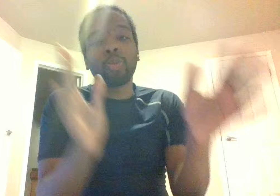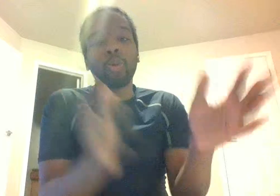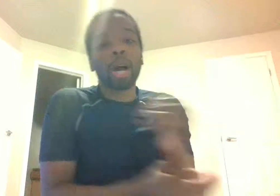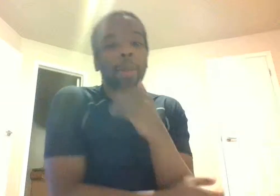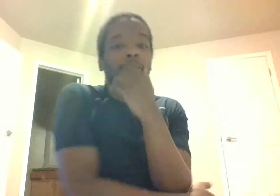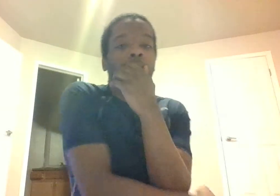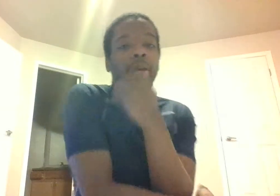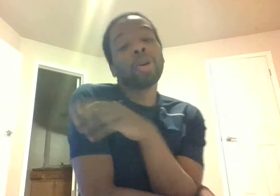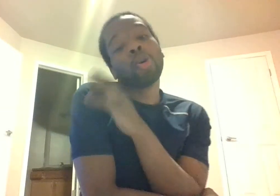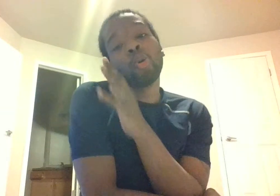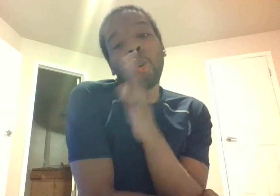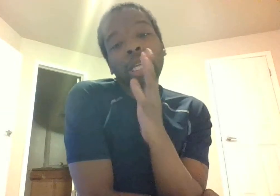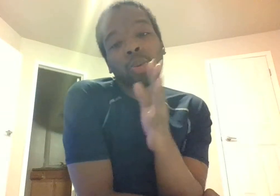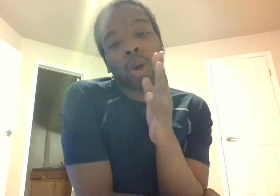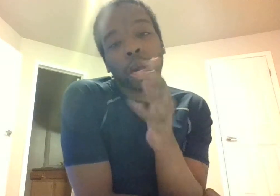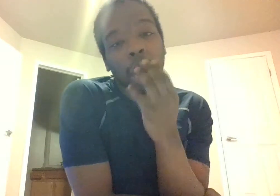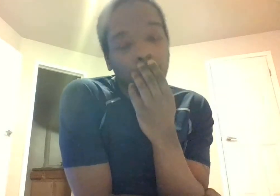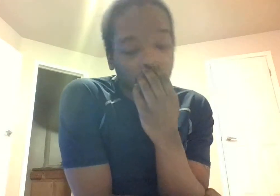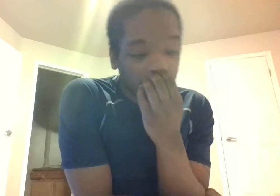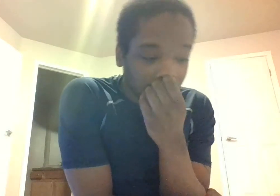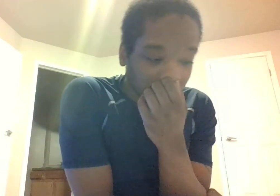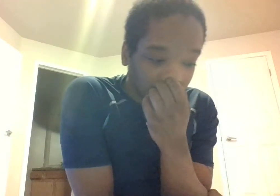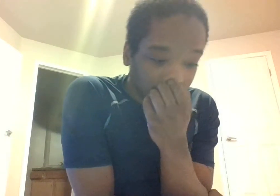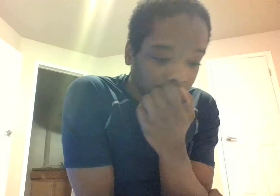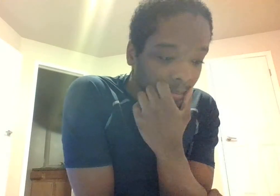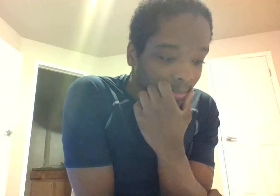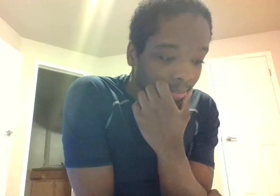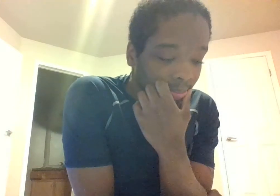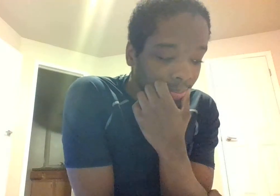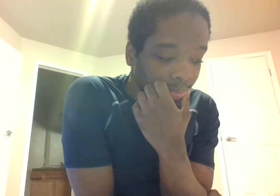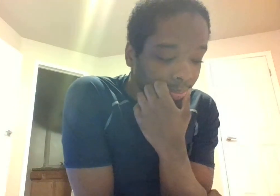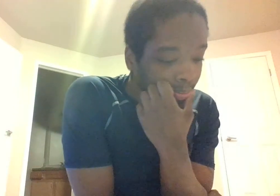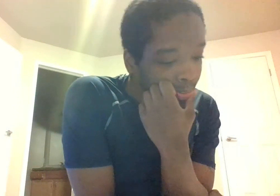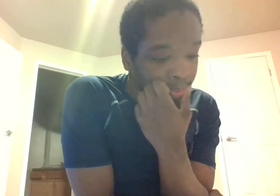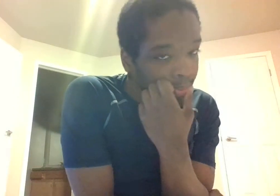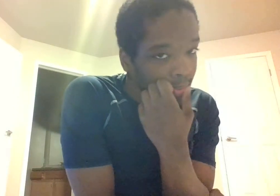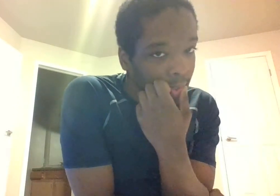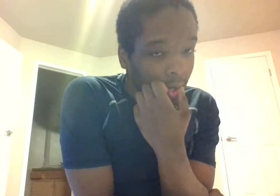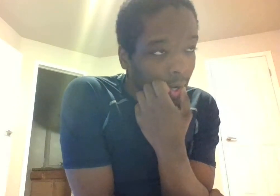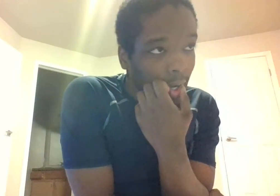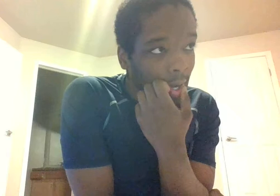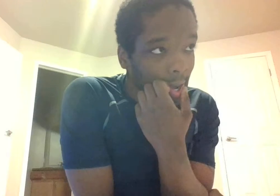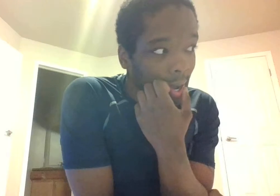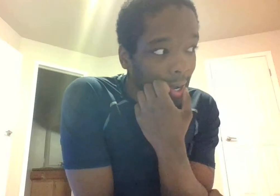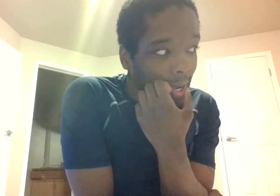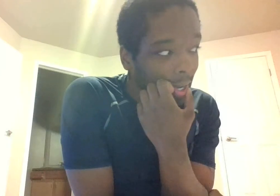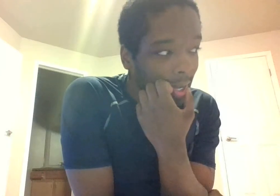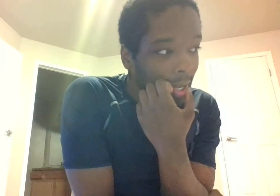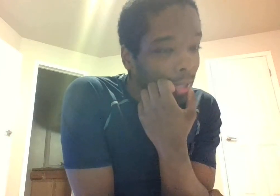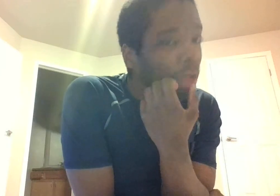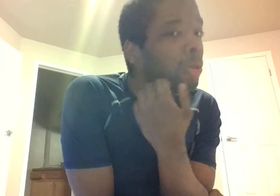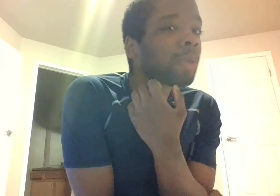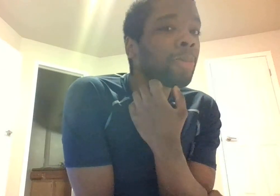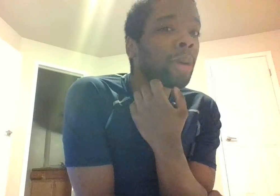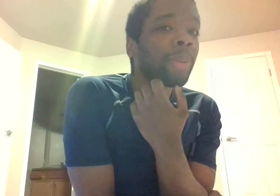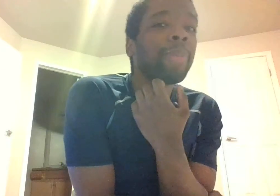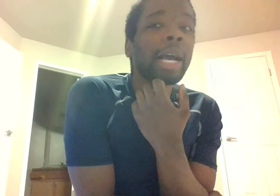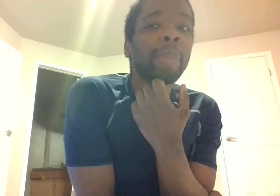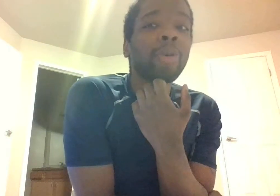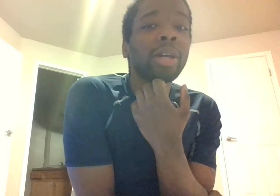right wastewater operating systems no most people complain by immigrants